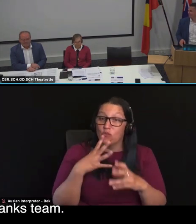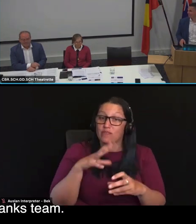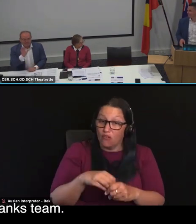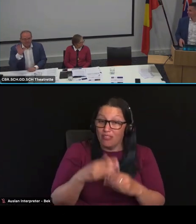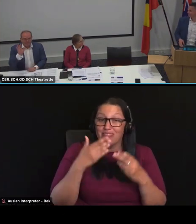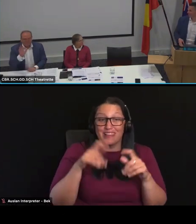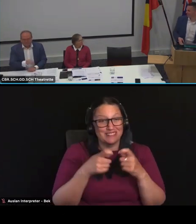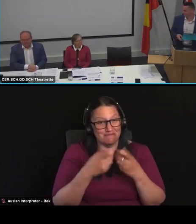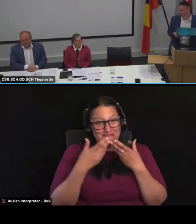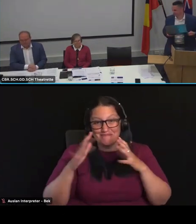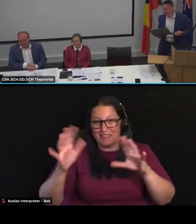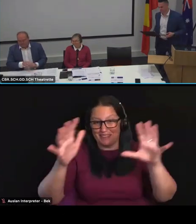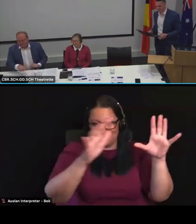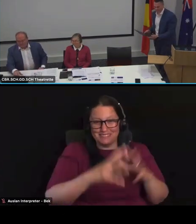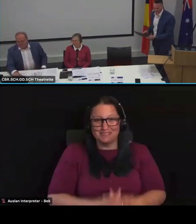thanks, Tim.